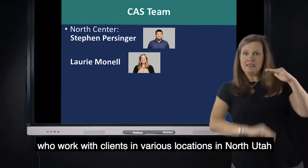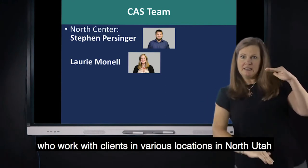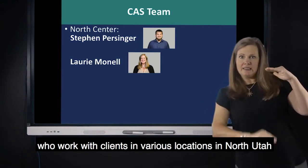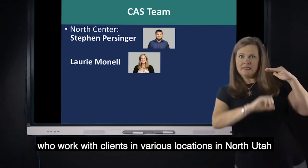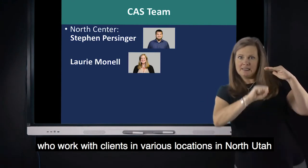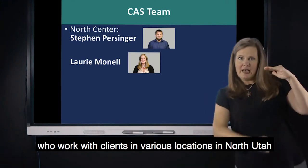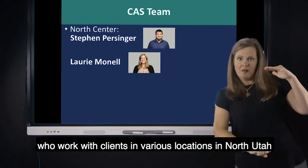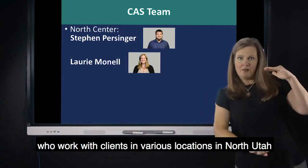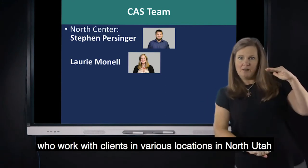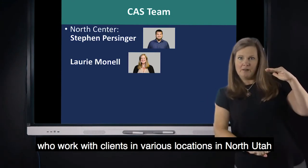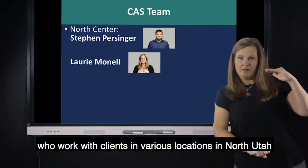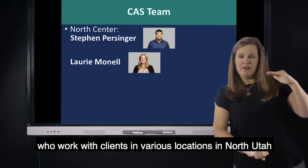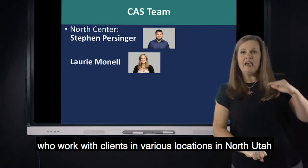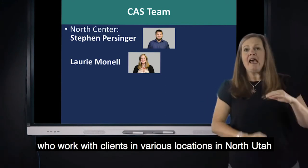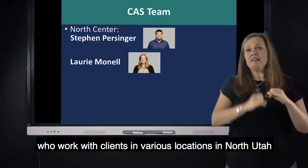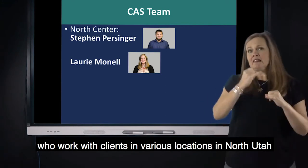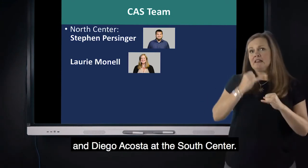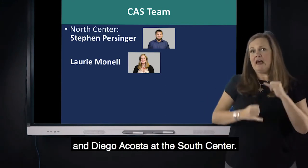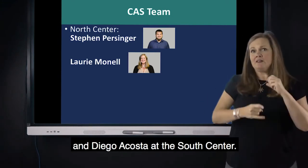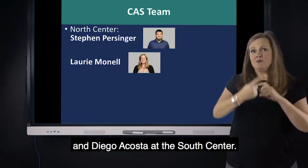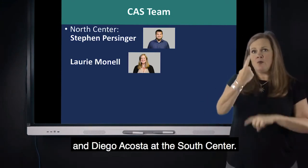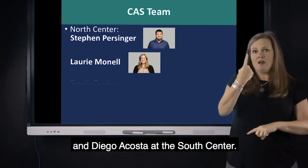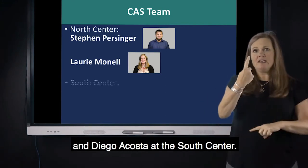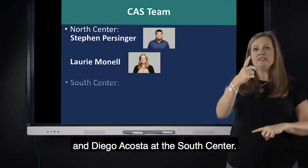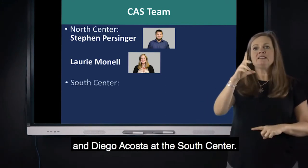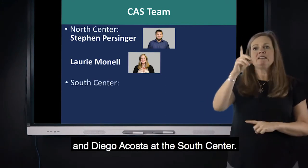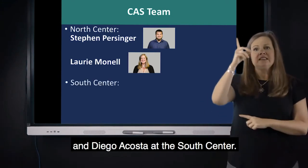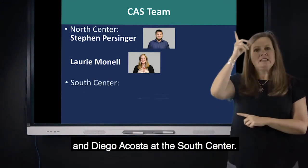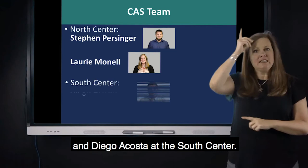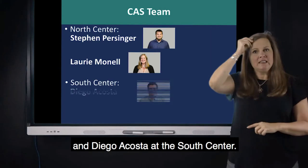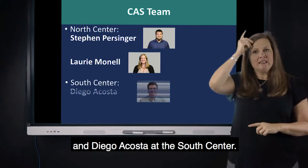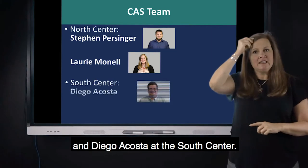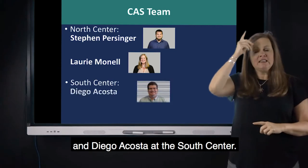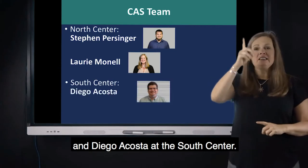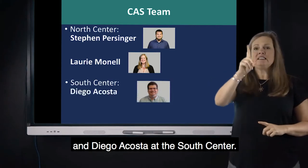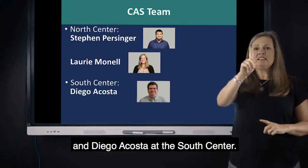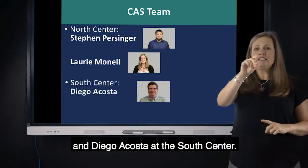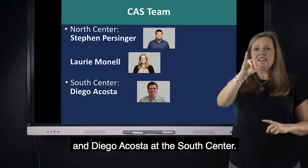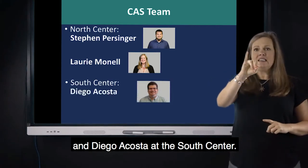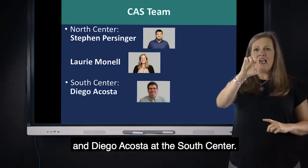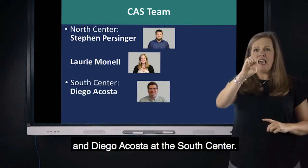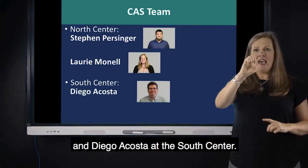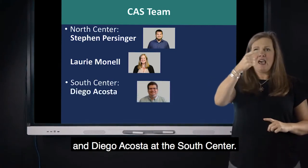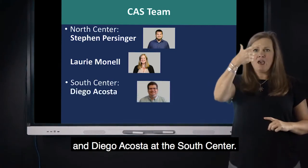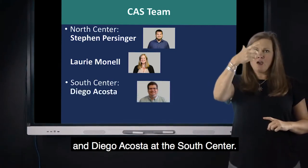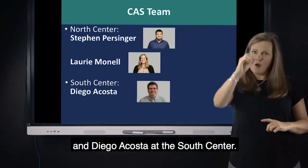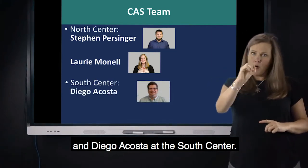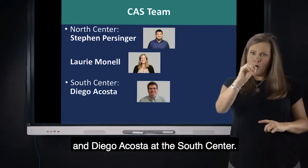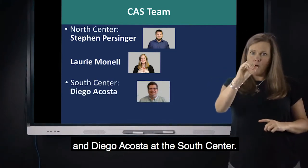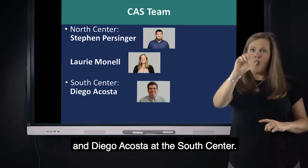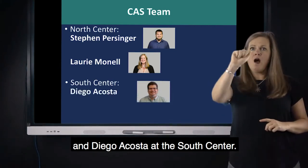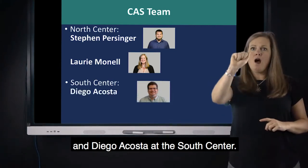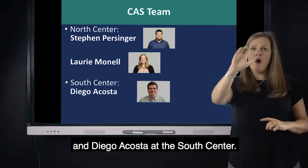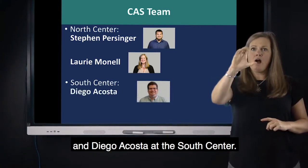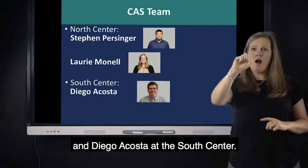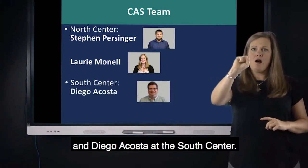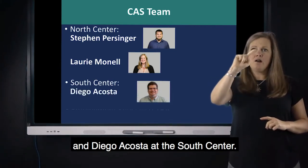with people who are from Salt Lake down to the southern part of the state. And also we have Diego Acosta,